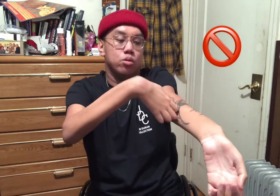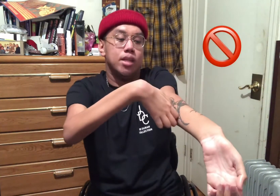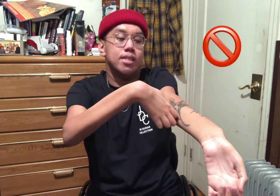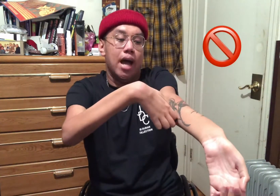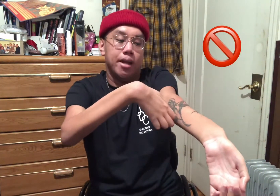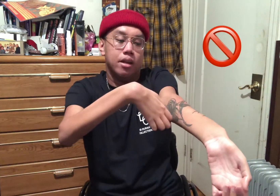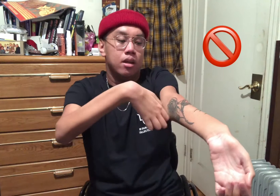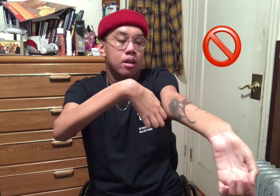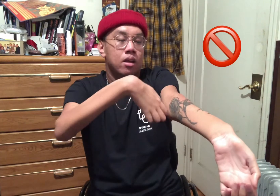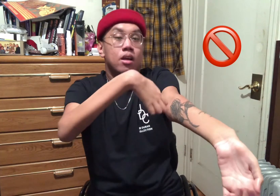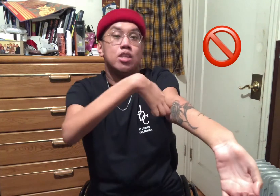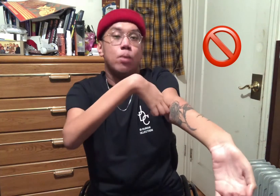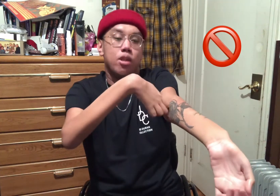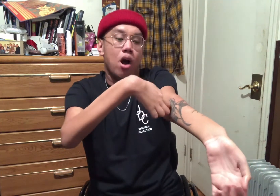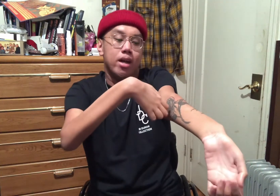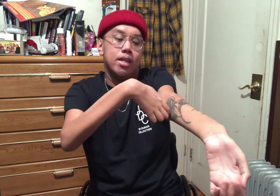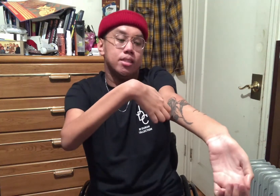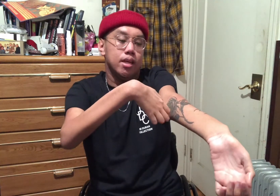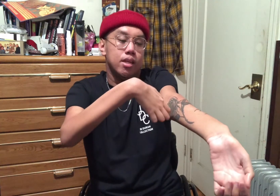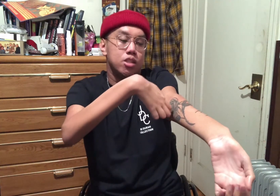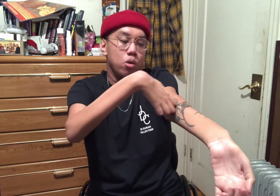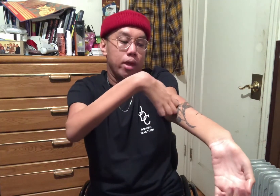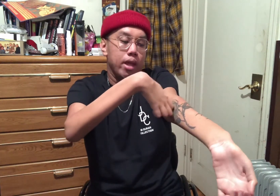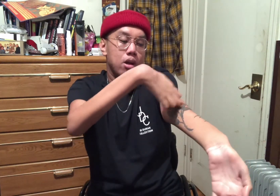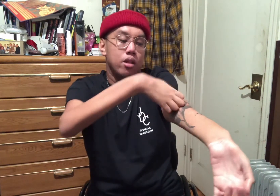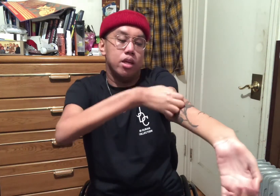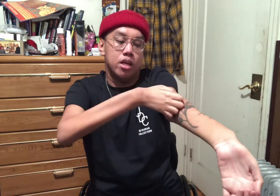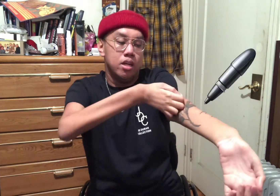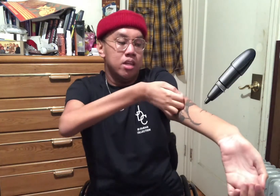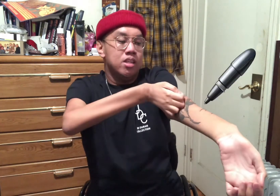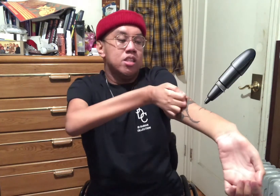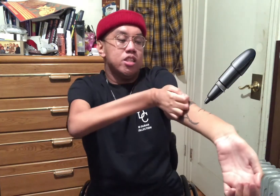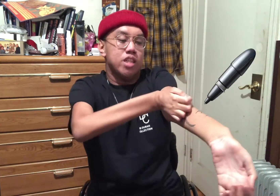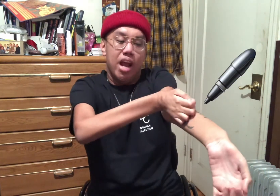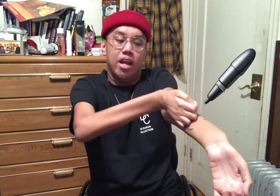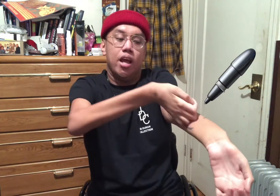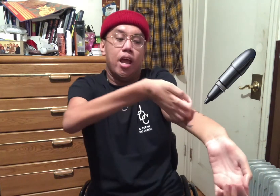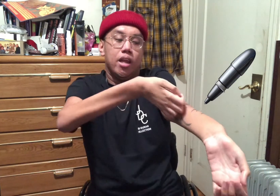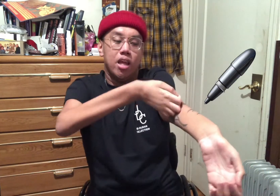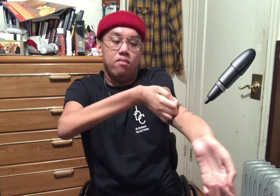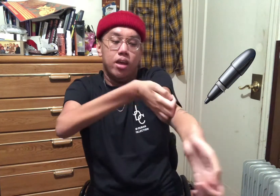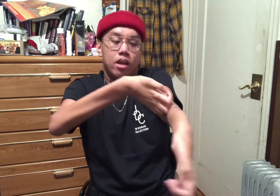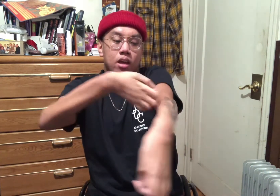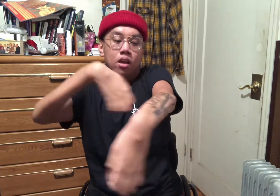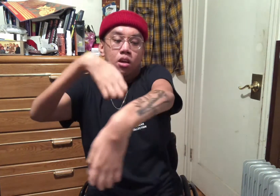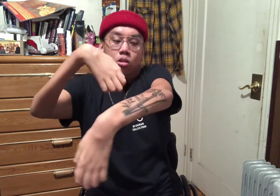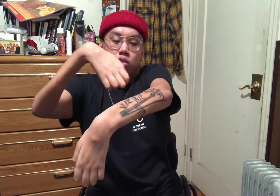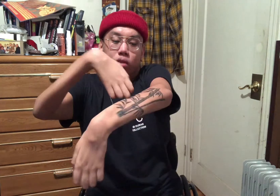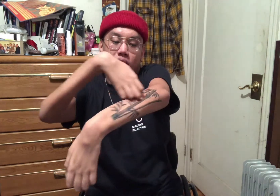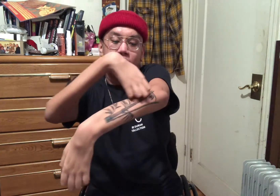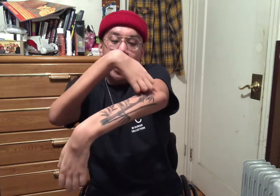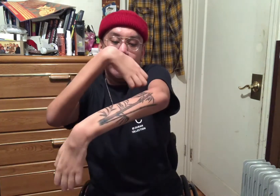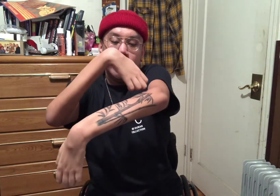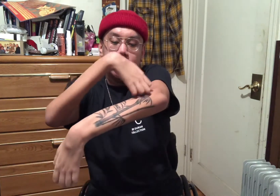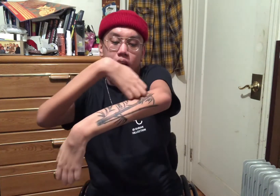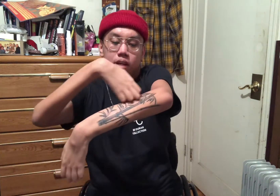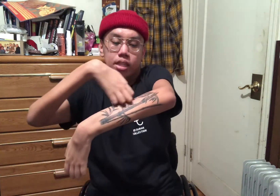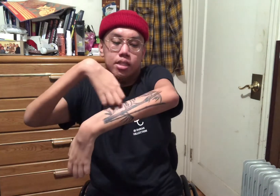design. It's when the artist is doing in all the shading and giving those really fine details in the